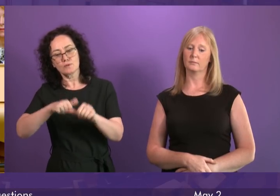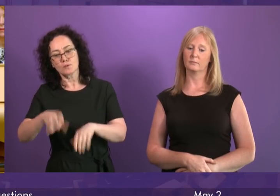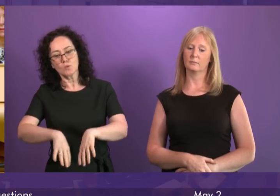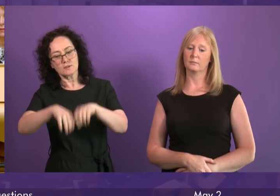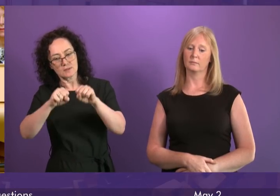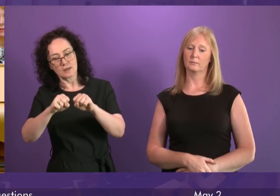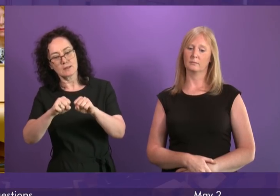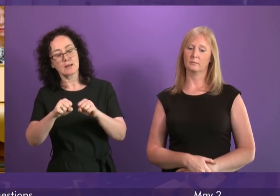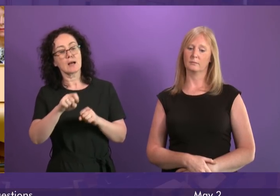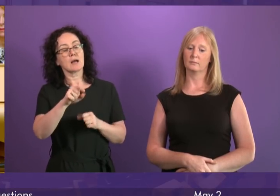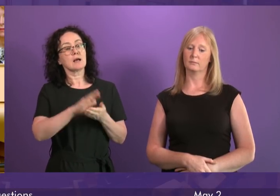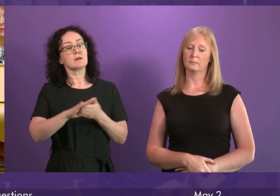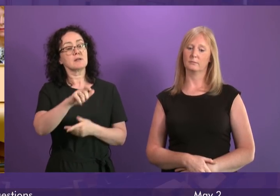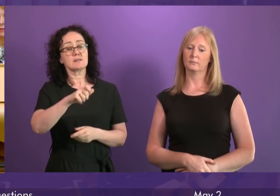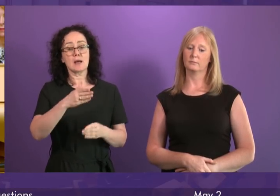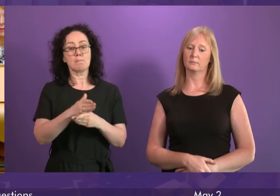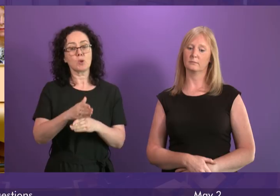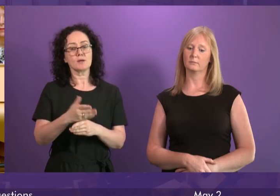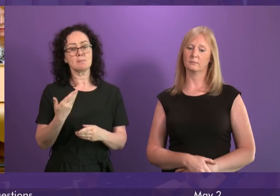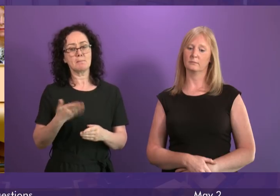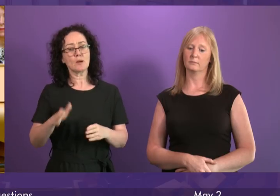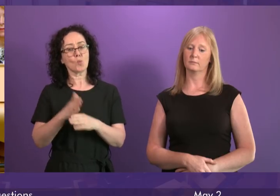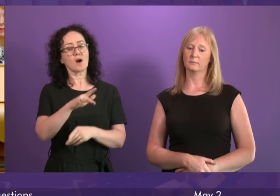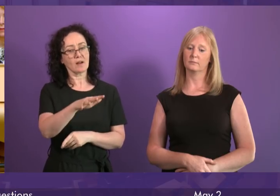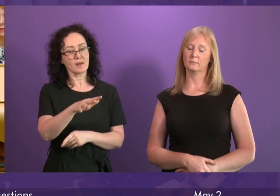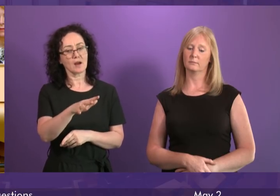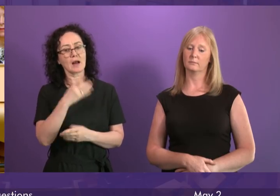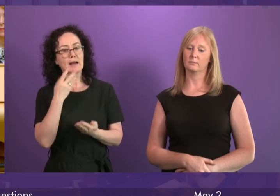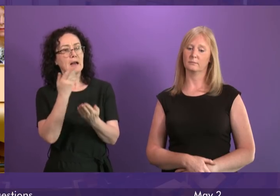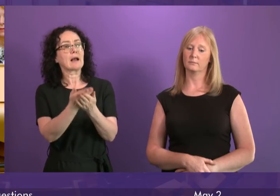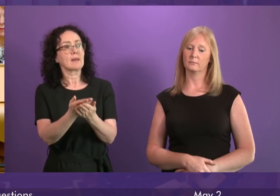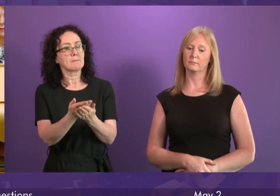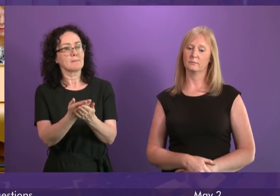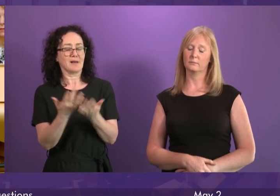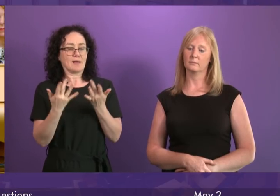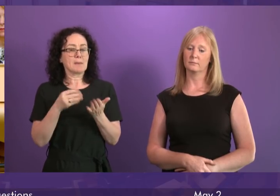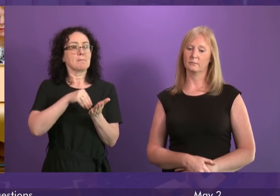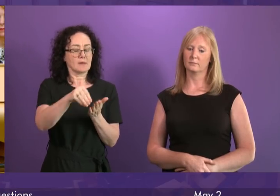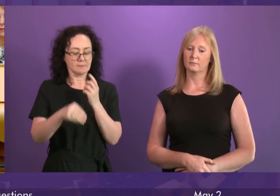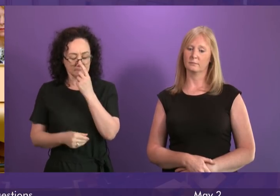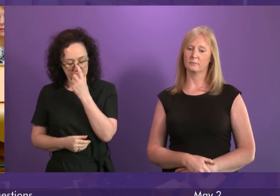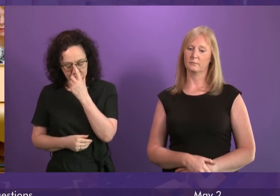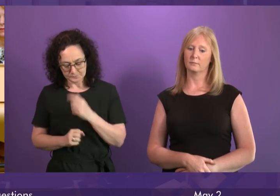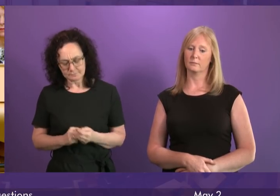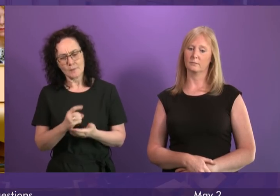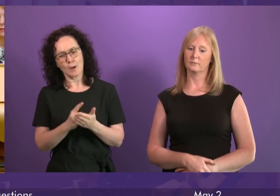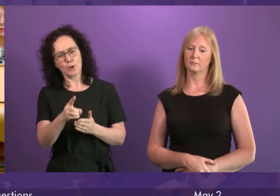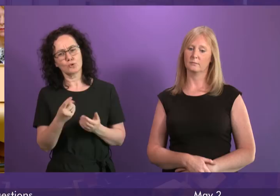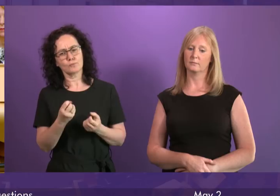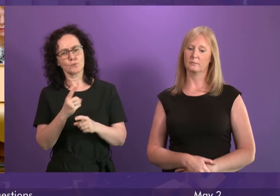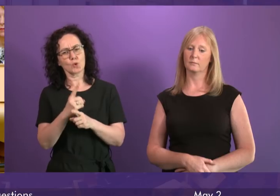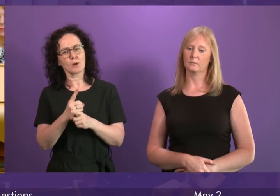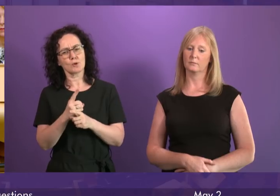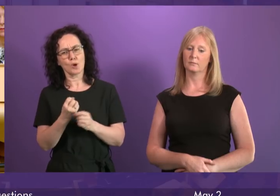-employees to claim for unpaid wages and holiday pay up to statutory limits. In terms of aspect of Alan Newell's question about waste,